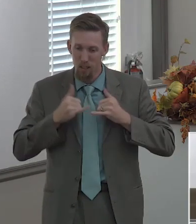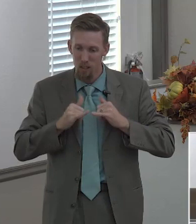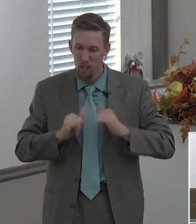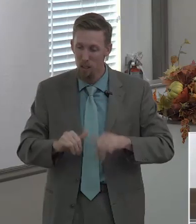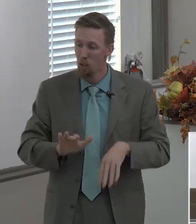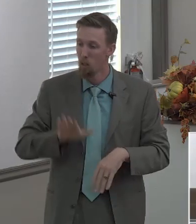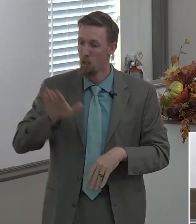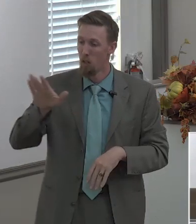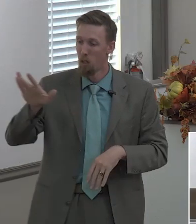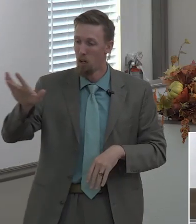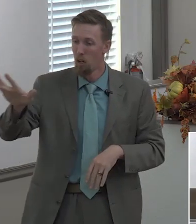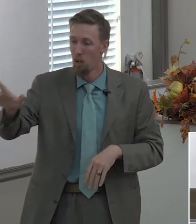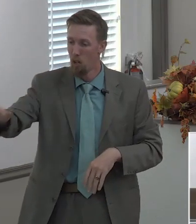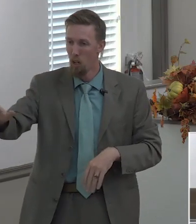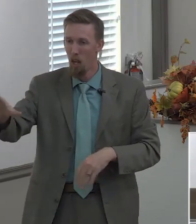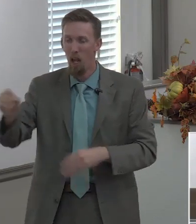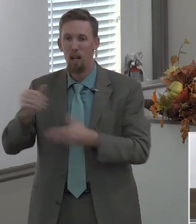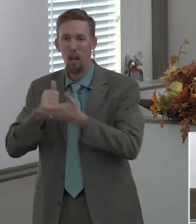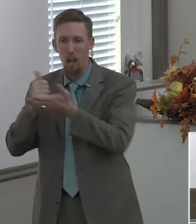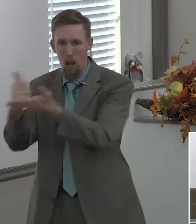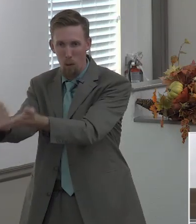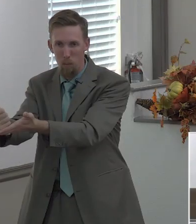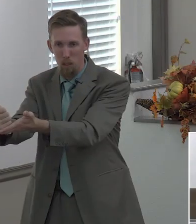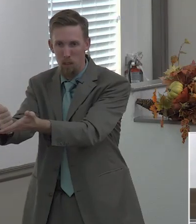that's quite a that's quite a trade